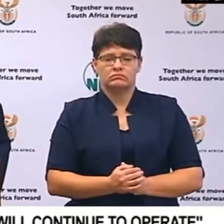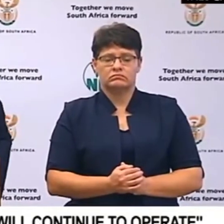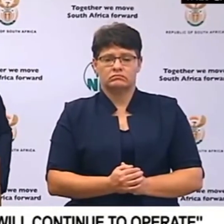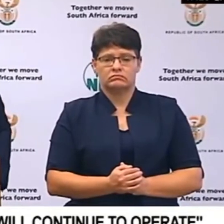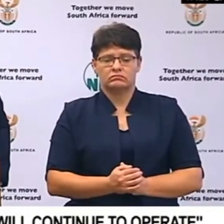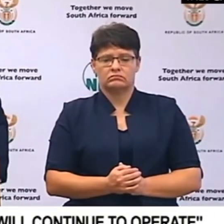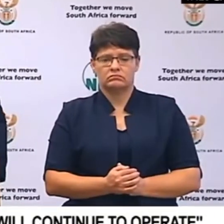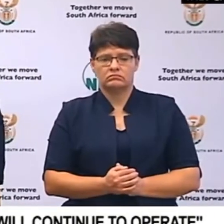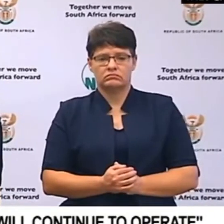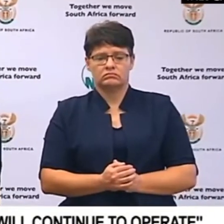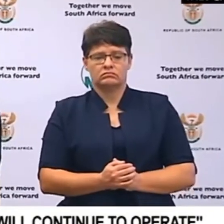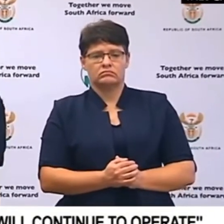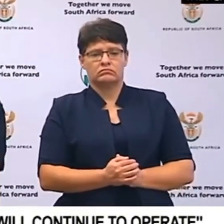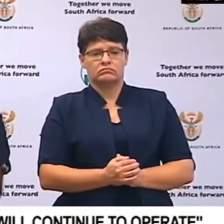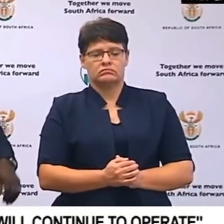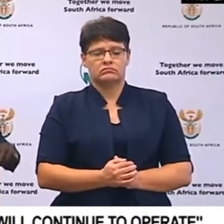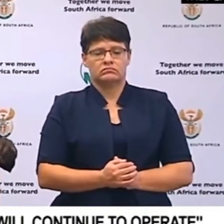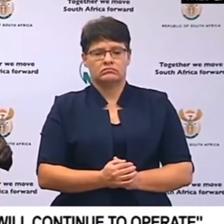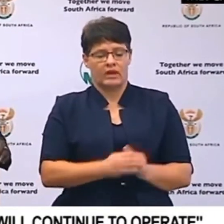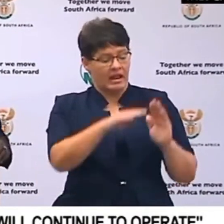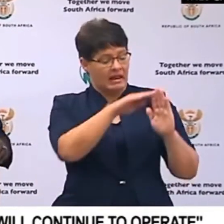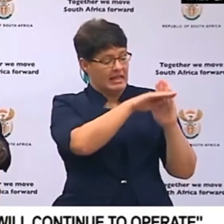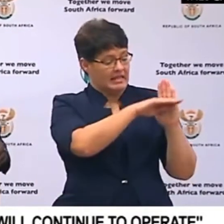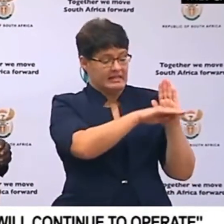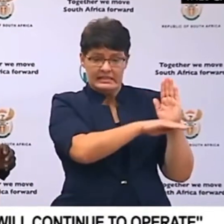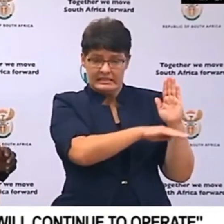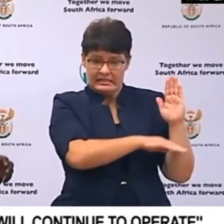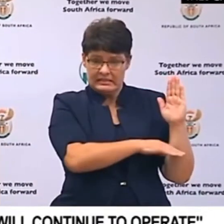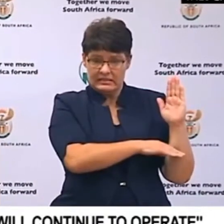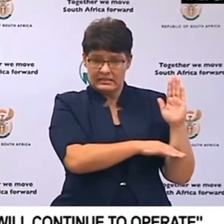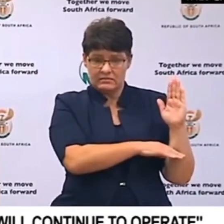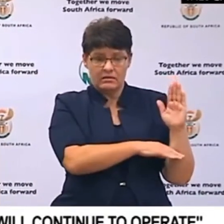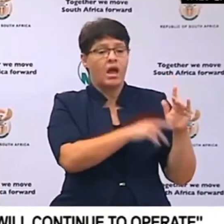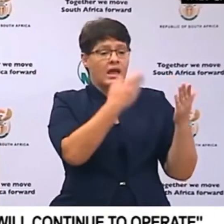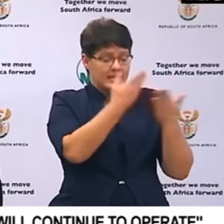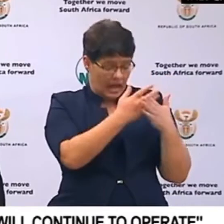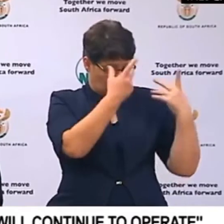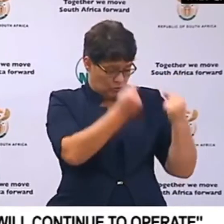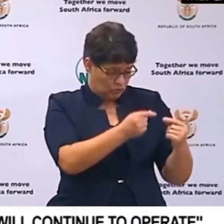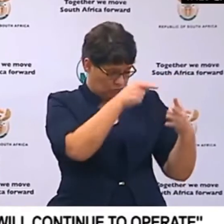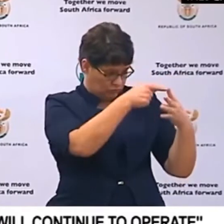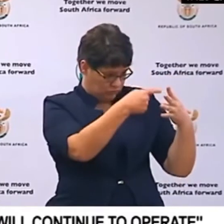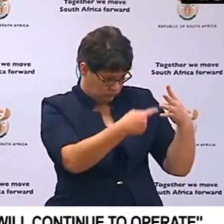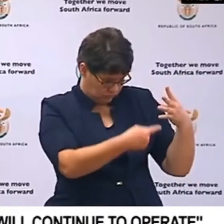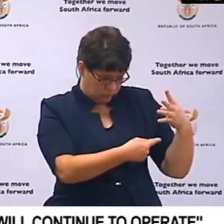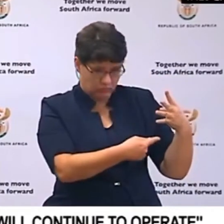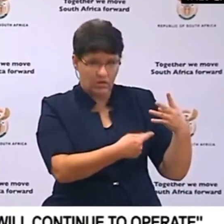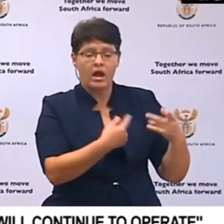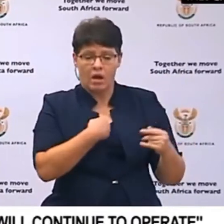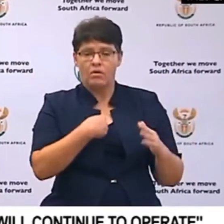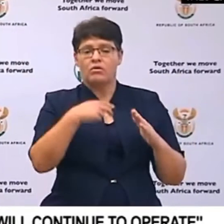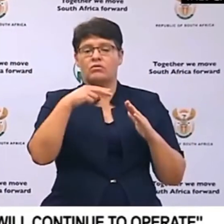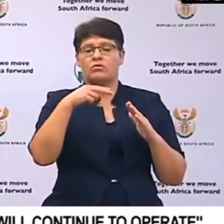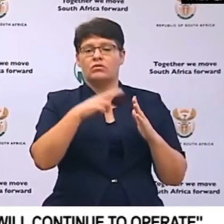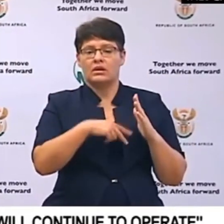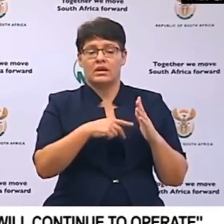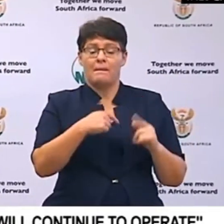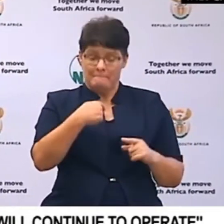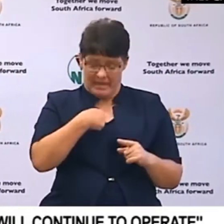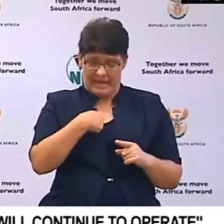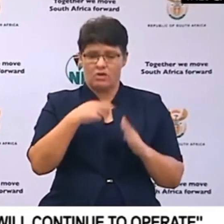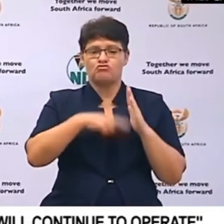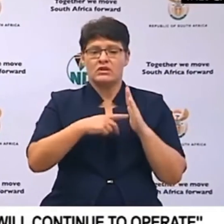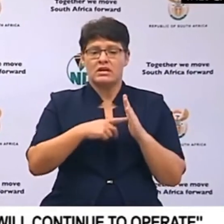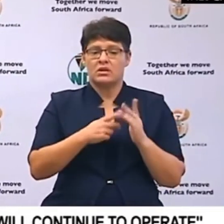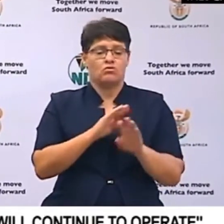will read the list of permitted things i'll read the list of prohibited